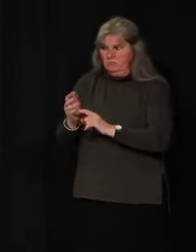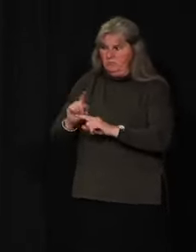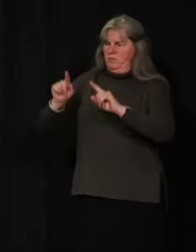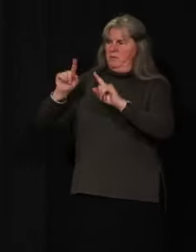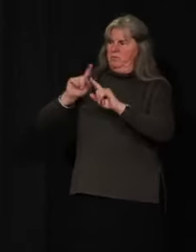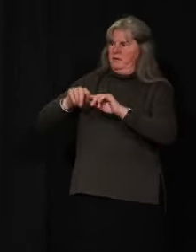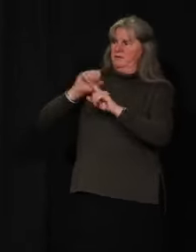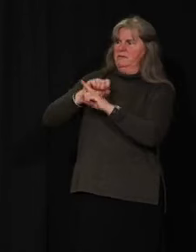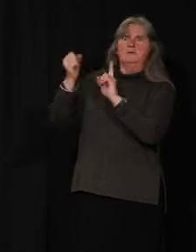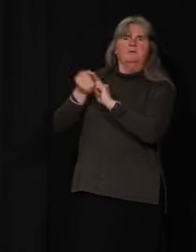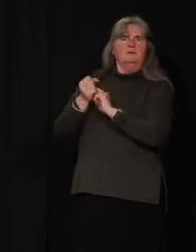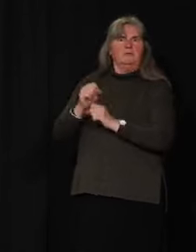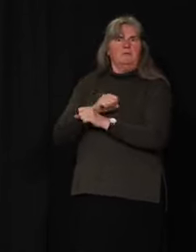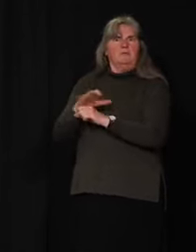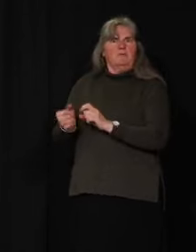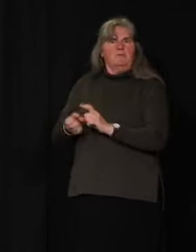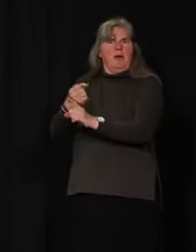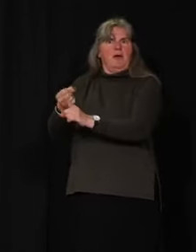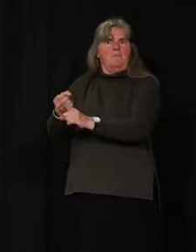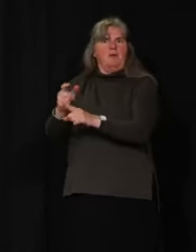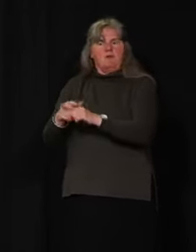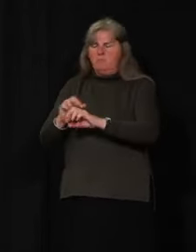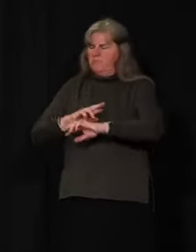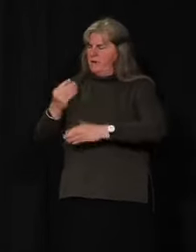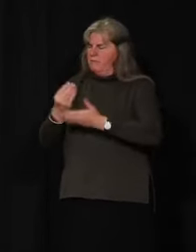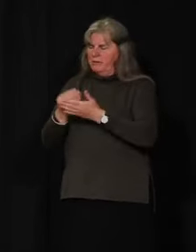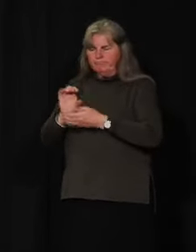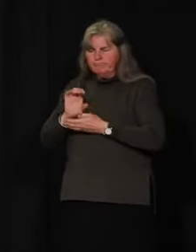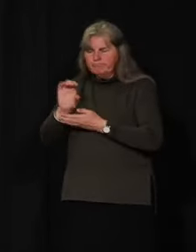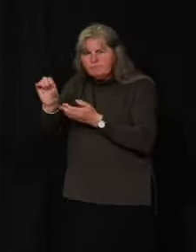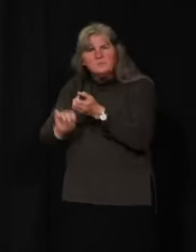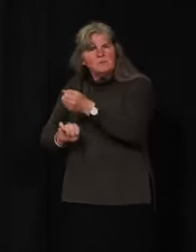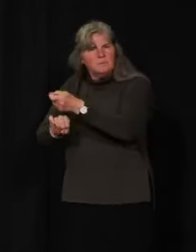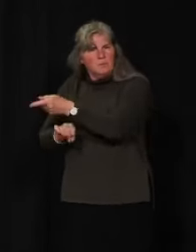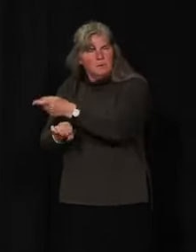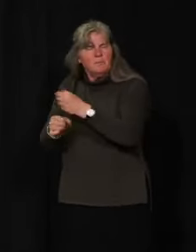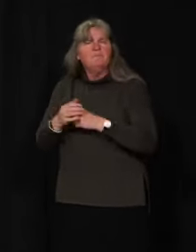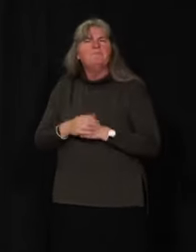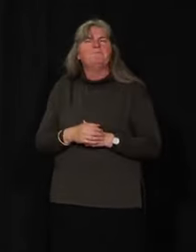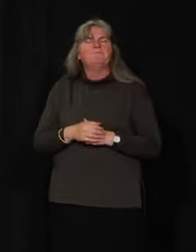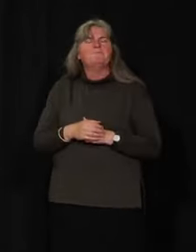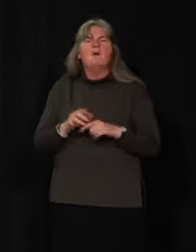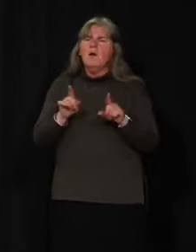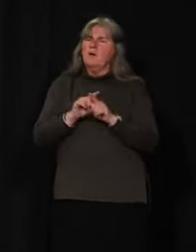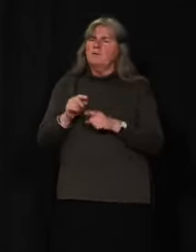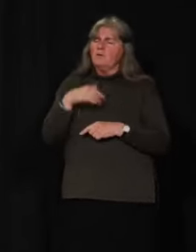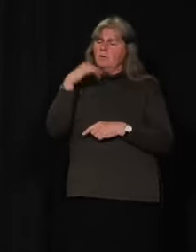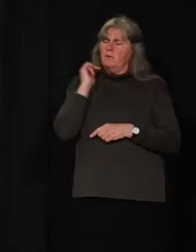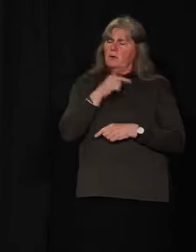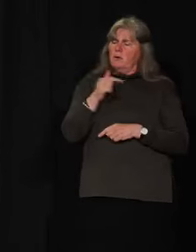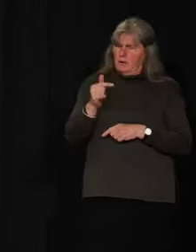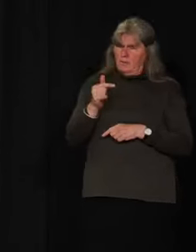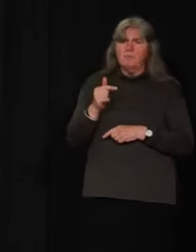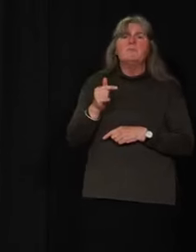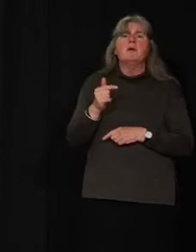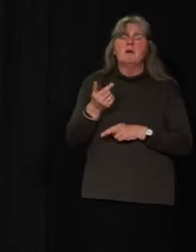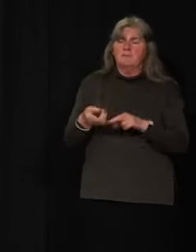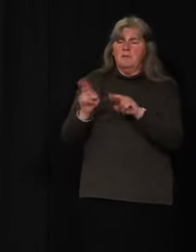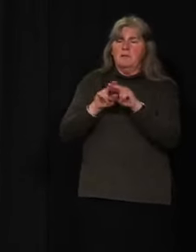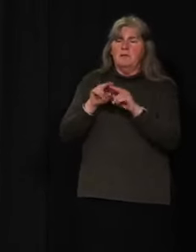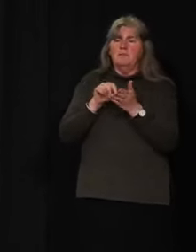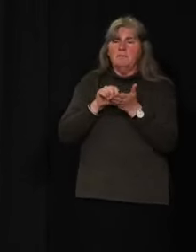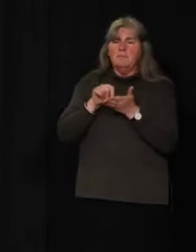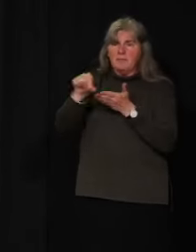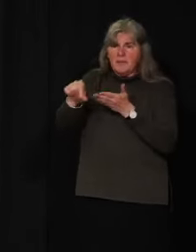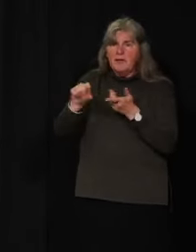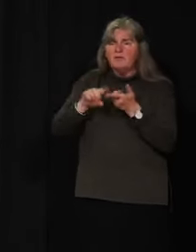that we are facing here under the COVID-19 days. Our government was also proud to increase funding to